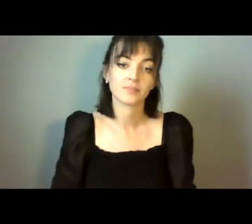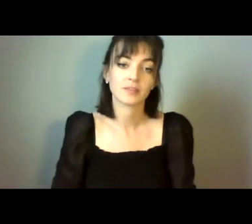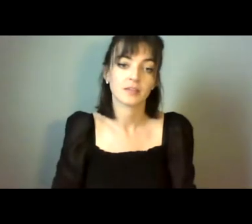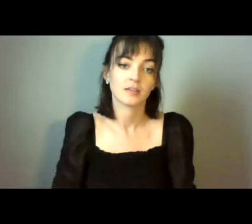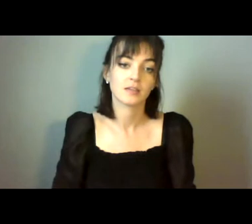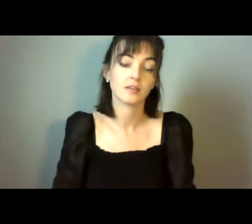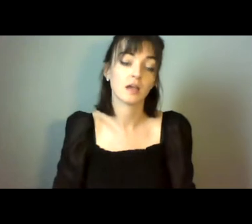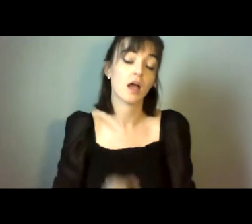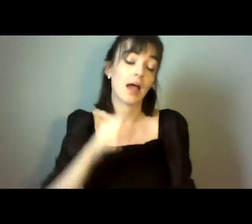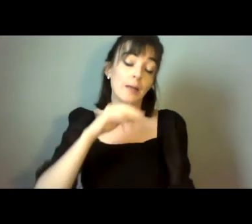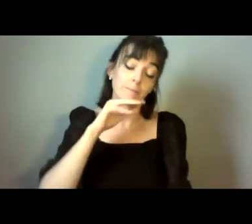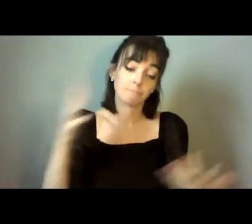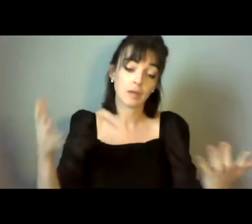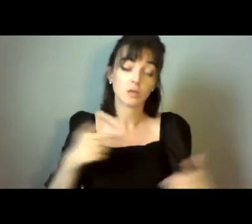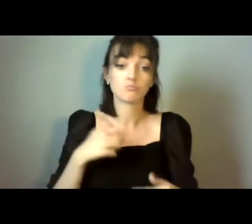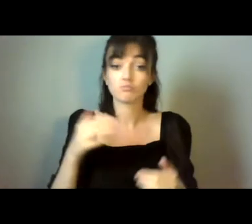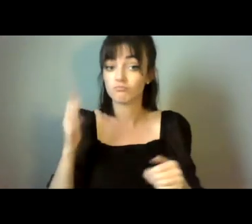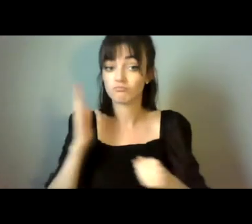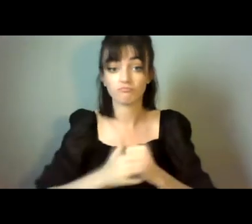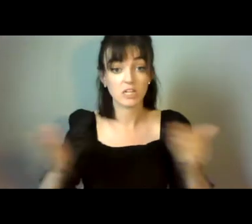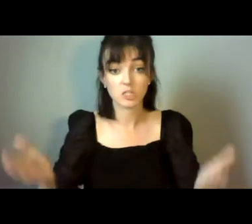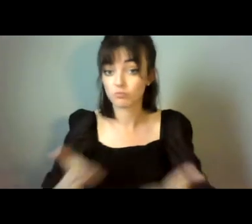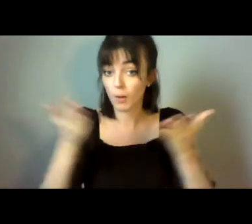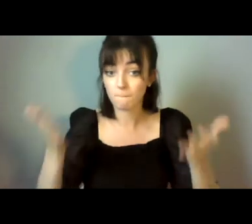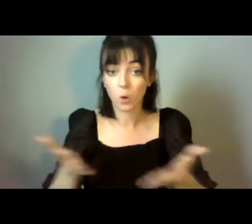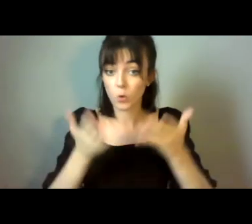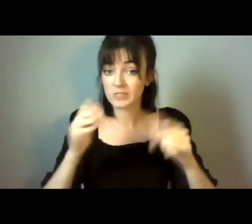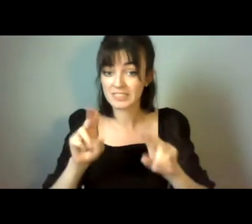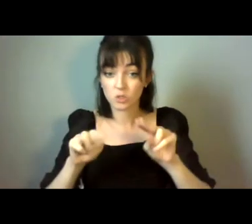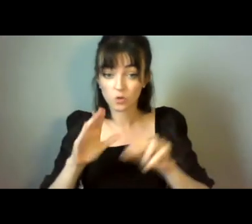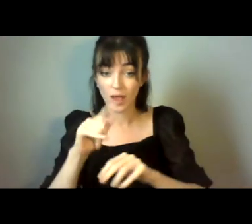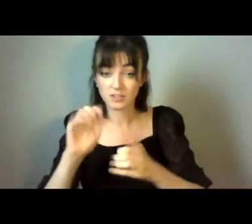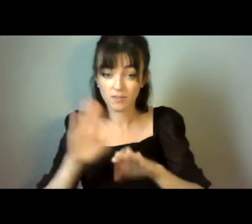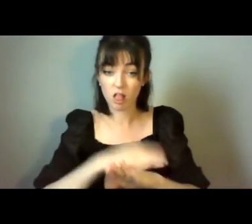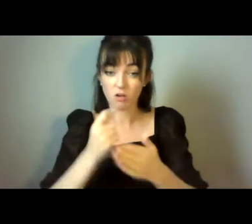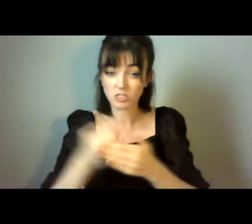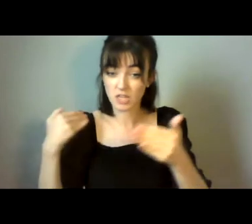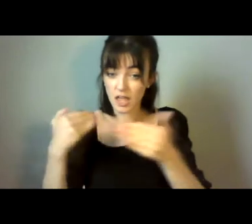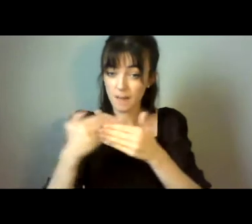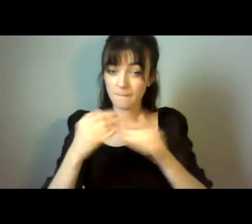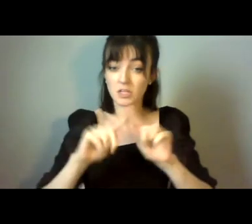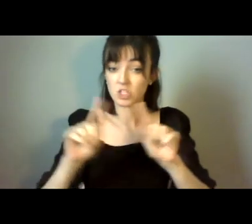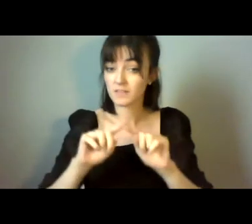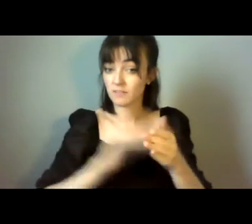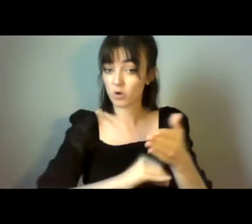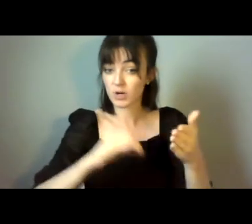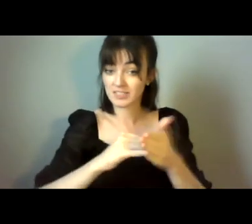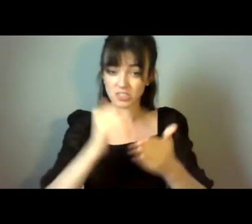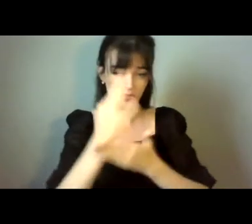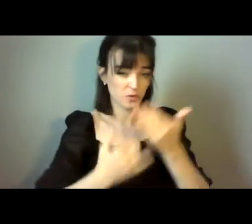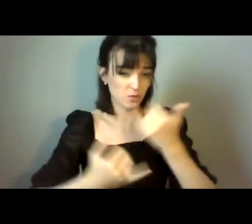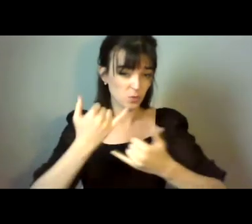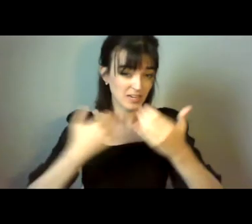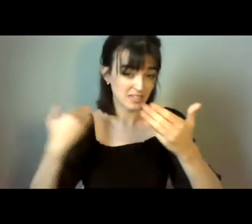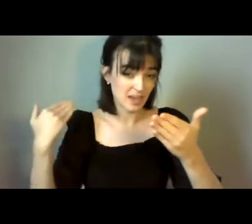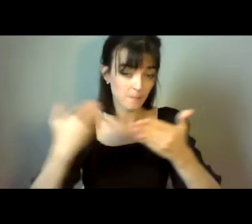been promoting it to be fair with the Sports Service and various other organizations for a number of years now, and it is there is